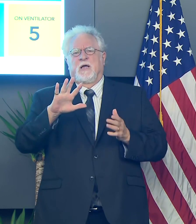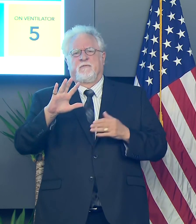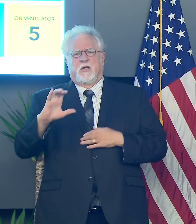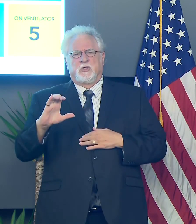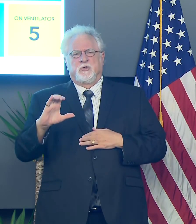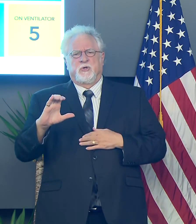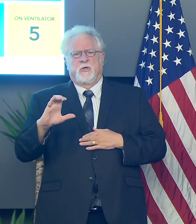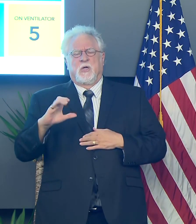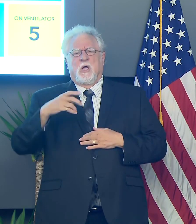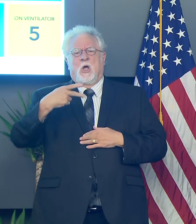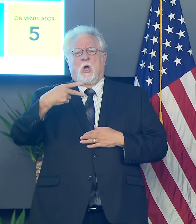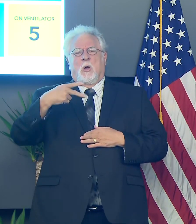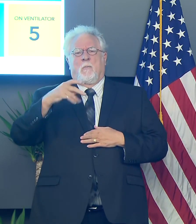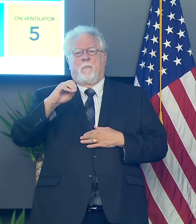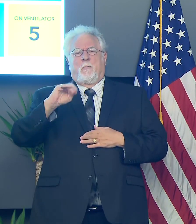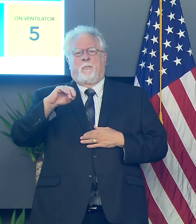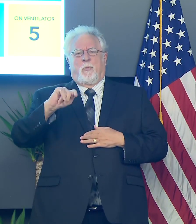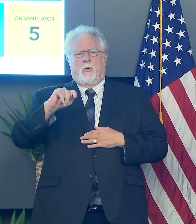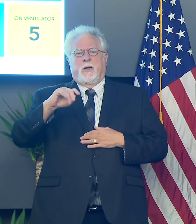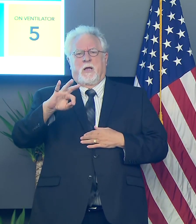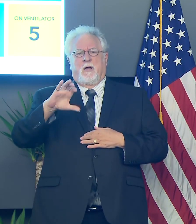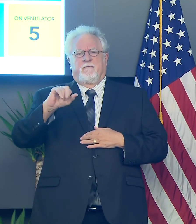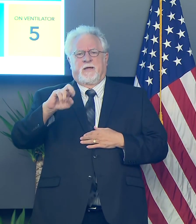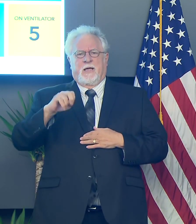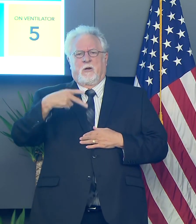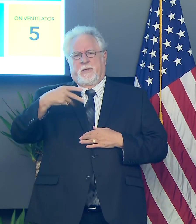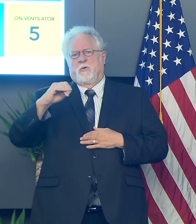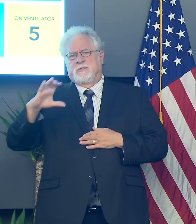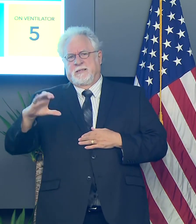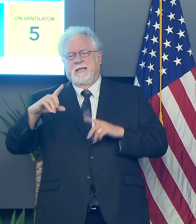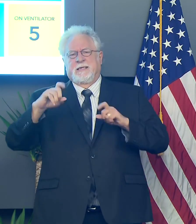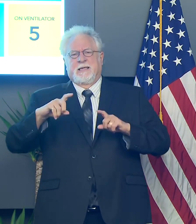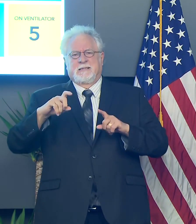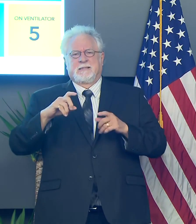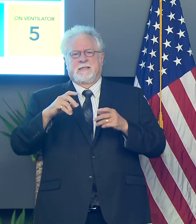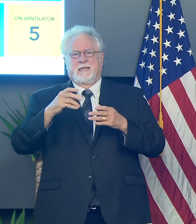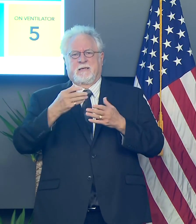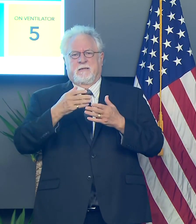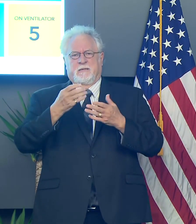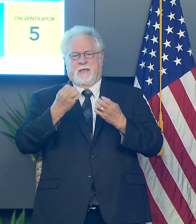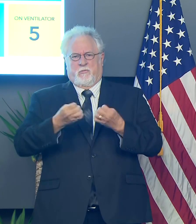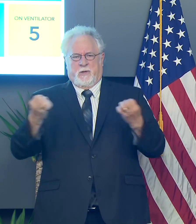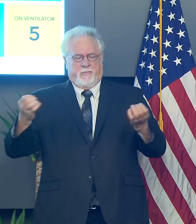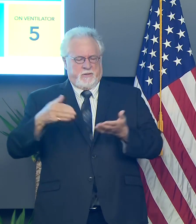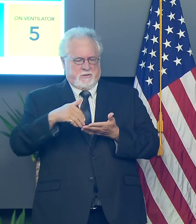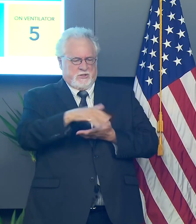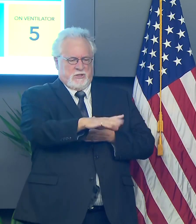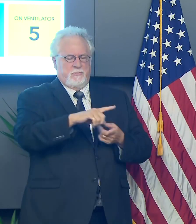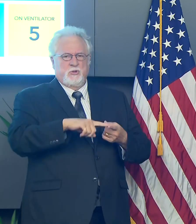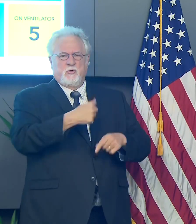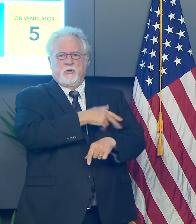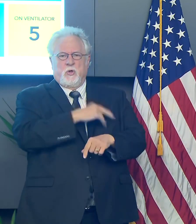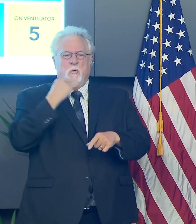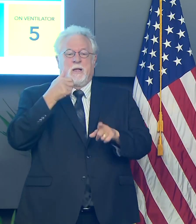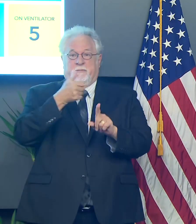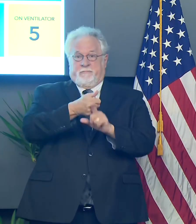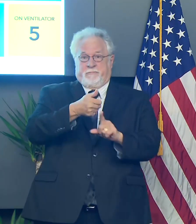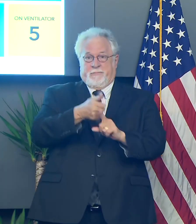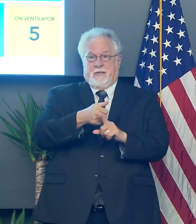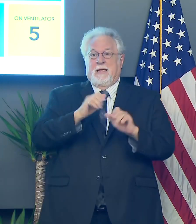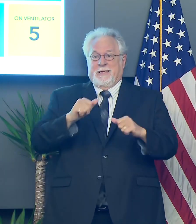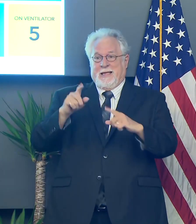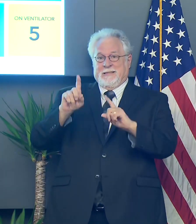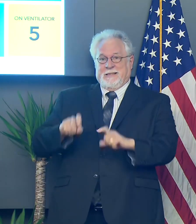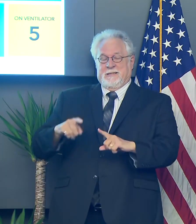so point of care testing devices, uh, shipped to directly to nursing homes. So they will have the ability to,